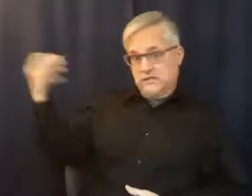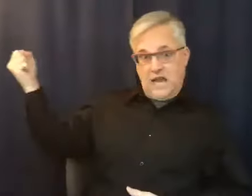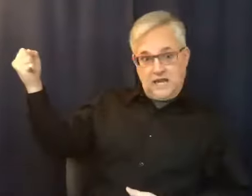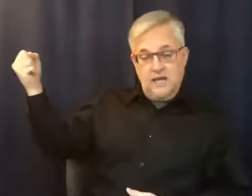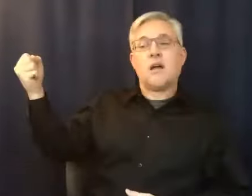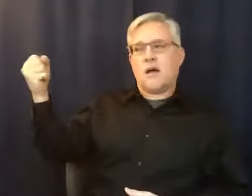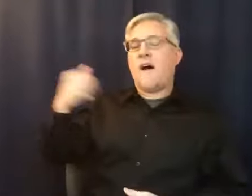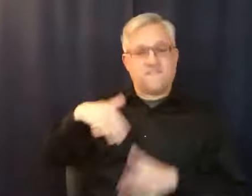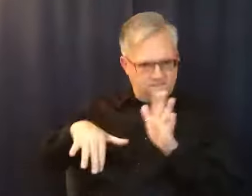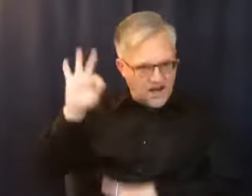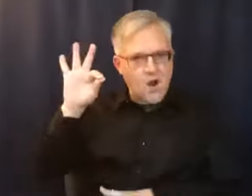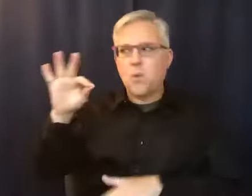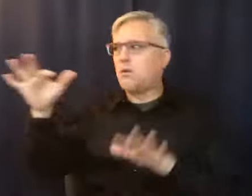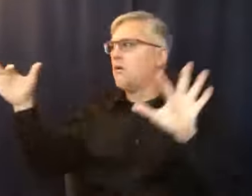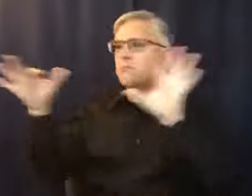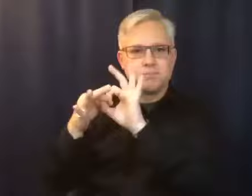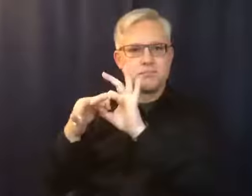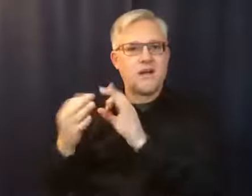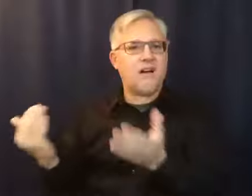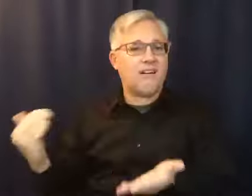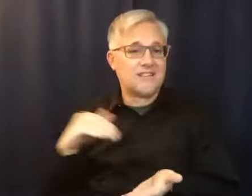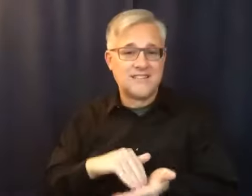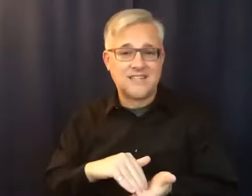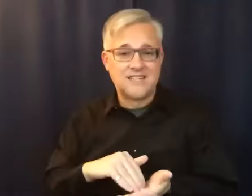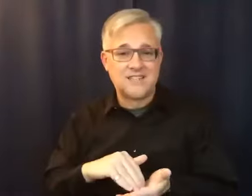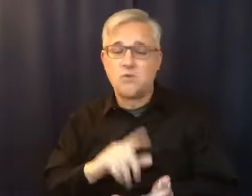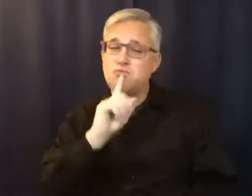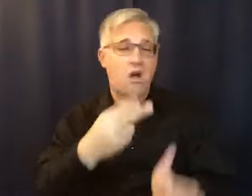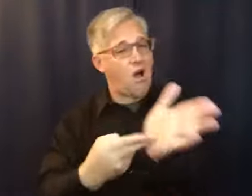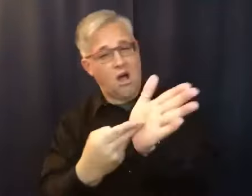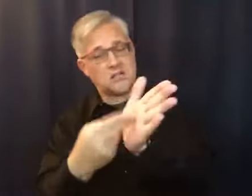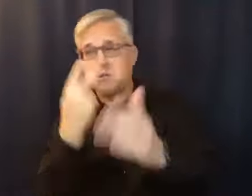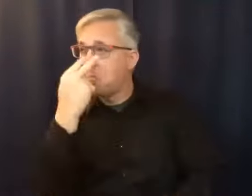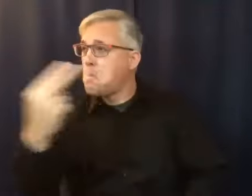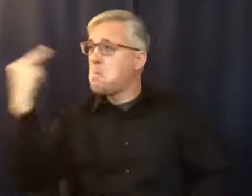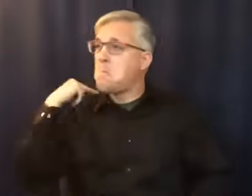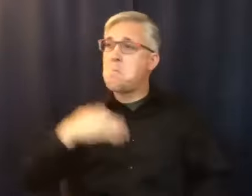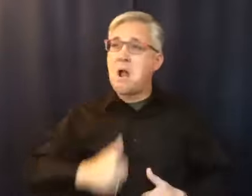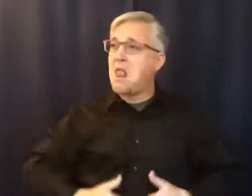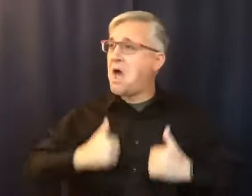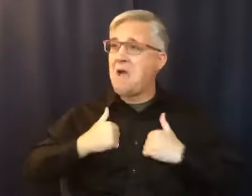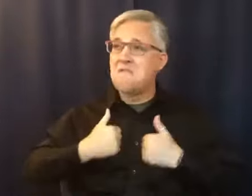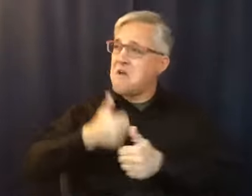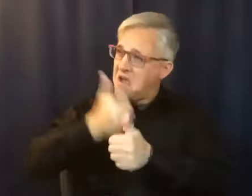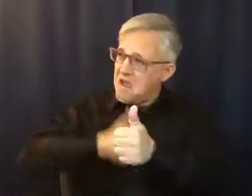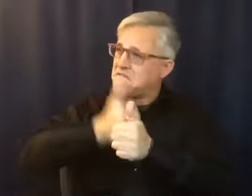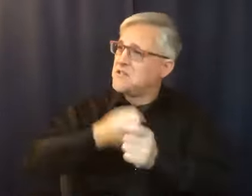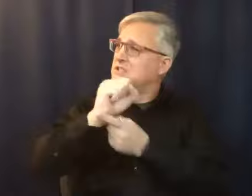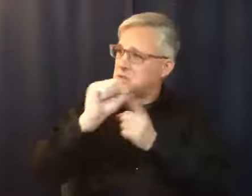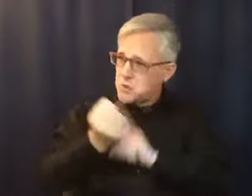again there. You know, I can't think of a situation in my life that God hasn't somehow brought me through. And then